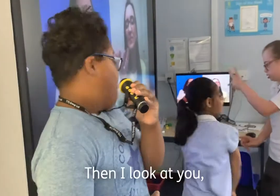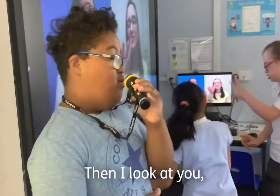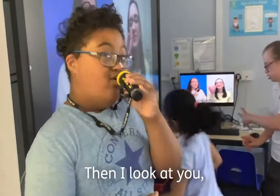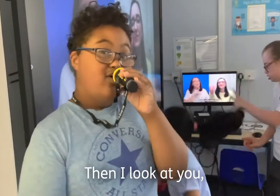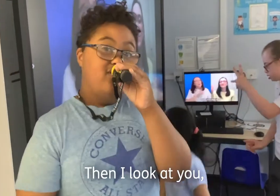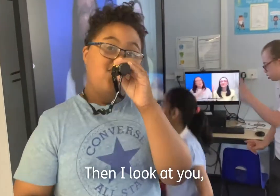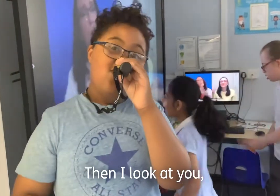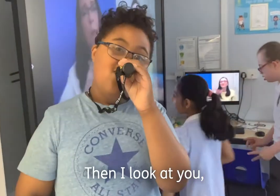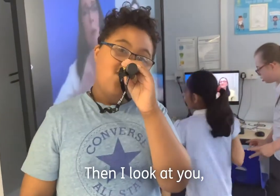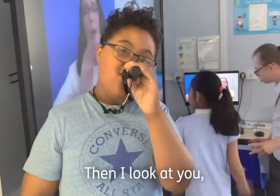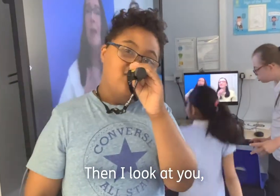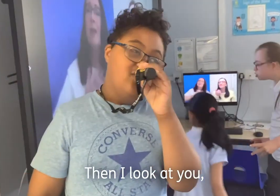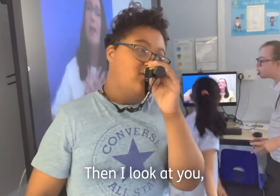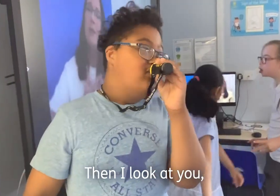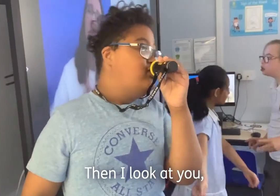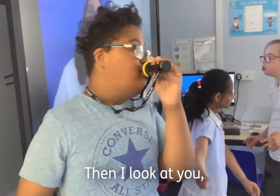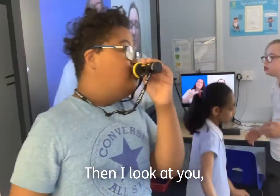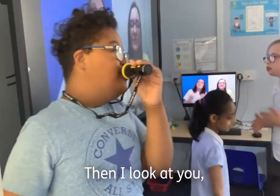Then I'll look at you